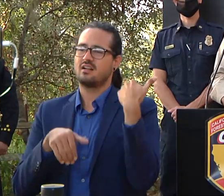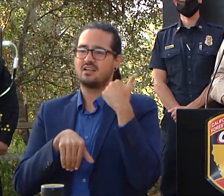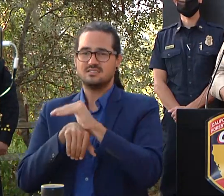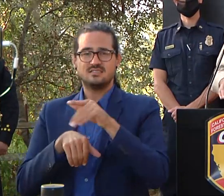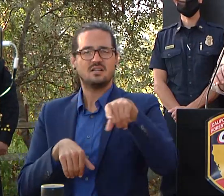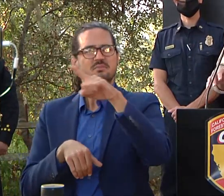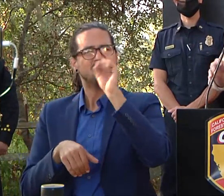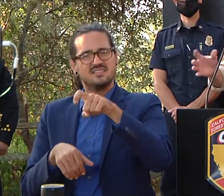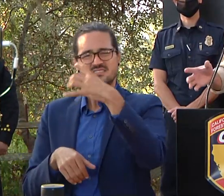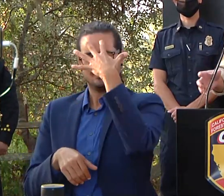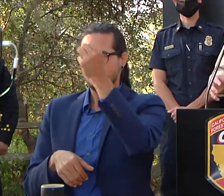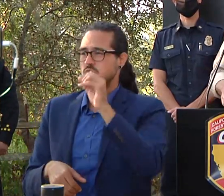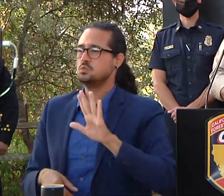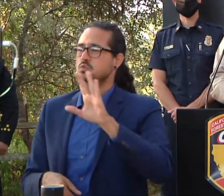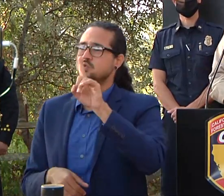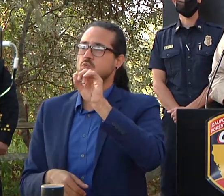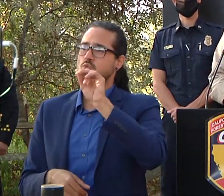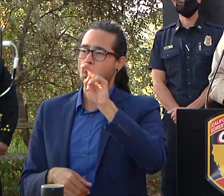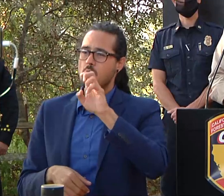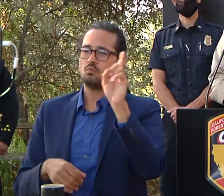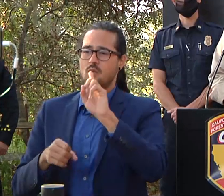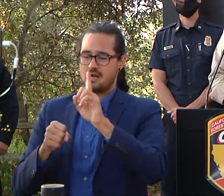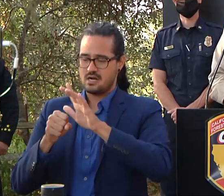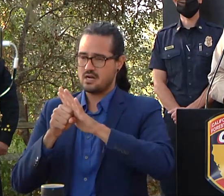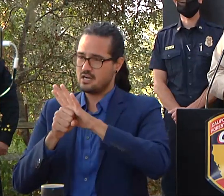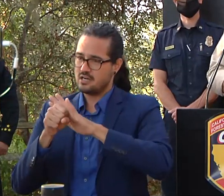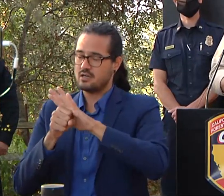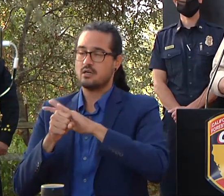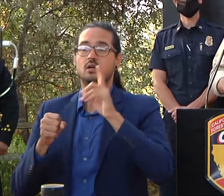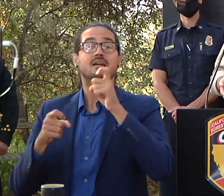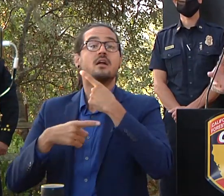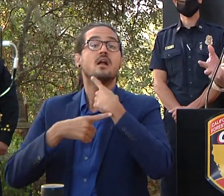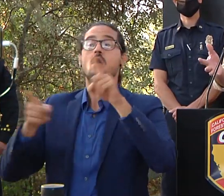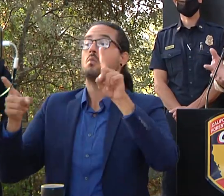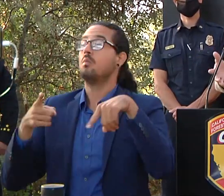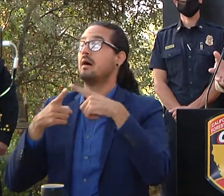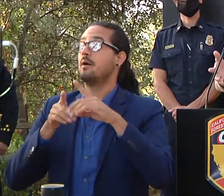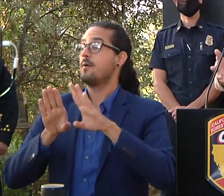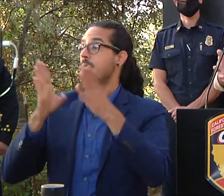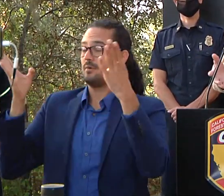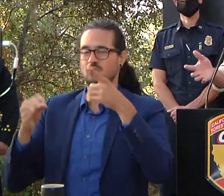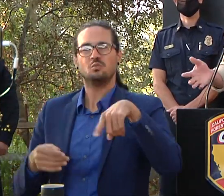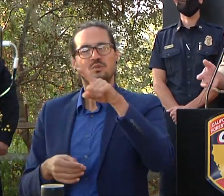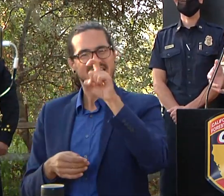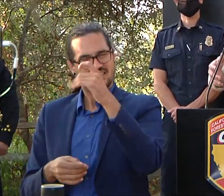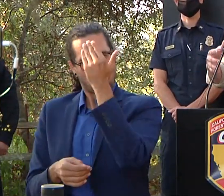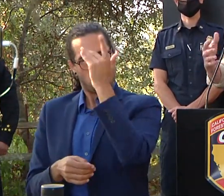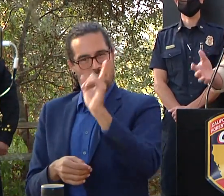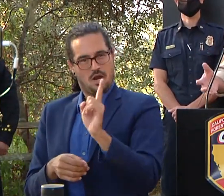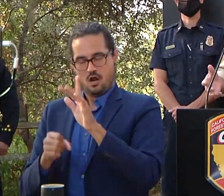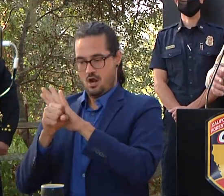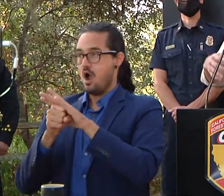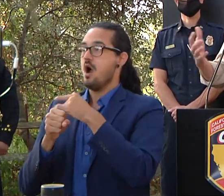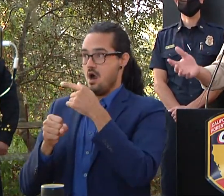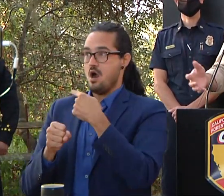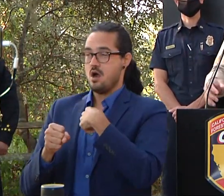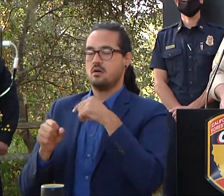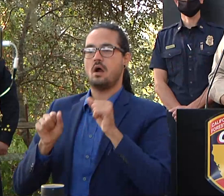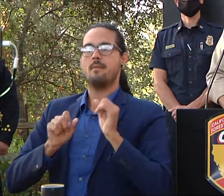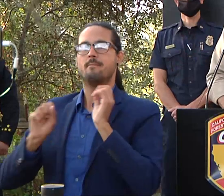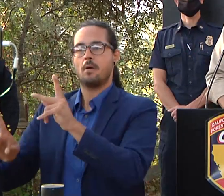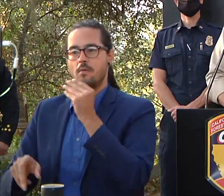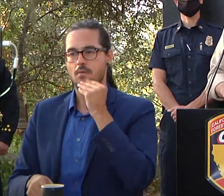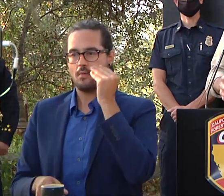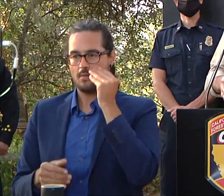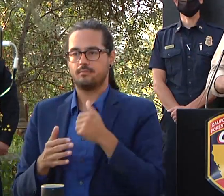areas know the zone in which um you live and so as you see you know either press releases or press areas i speak